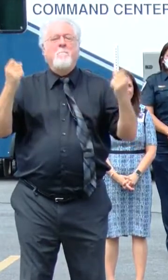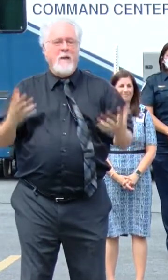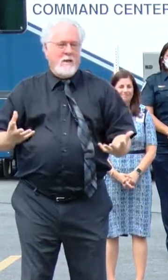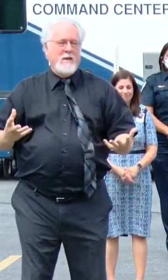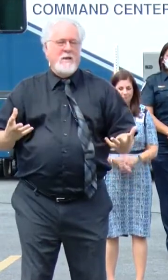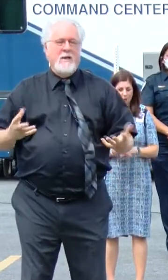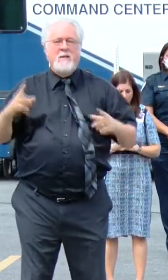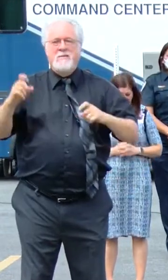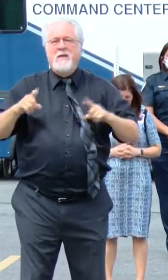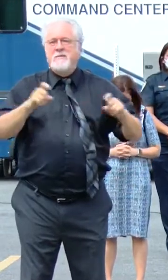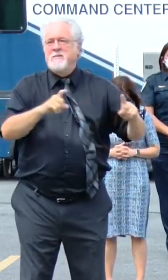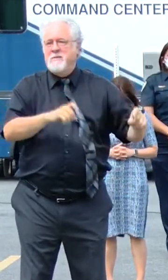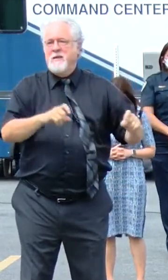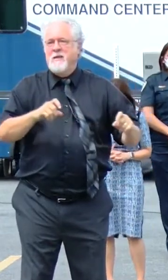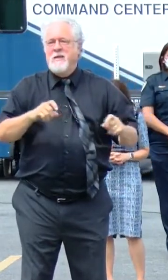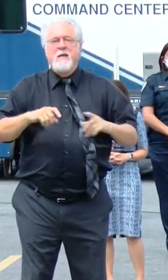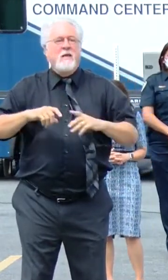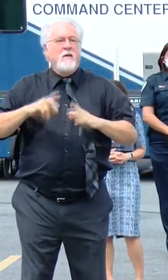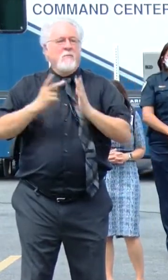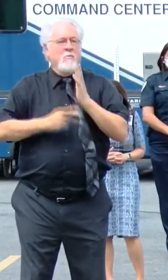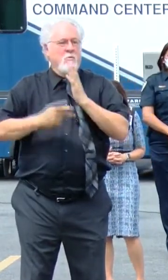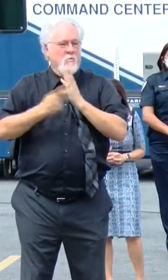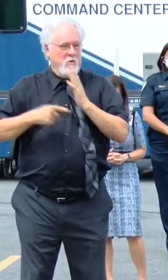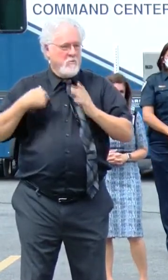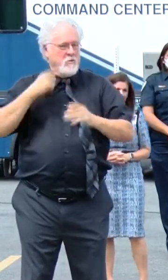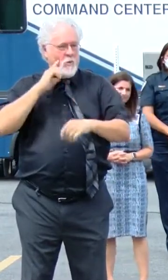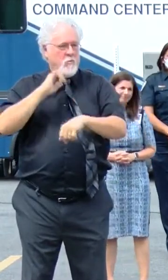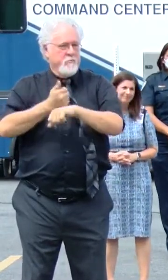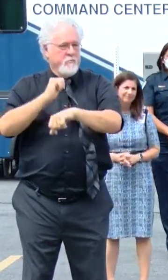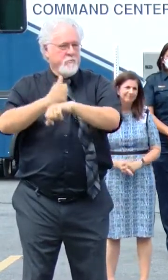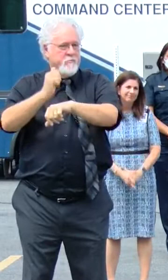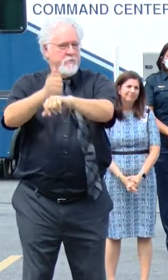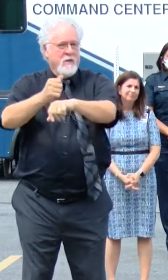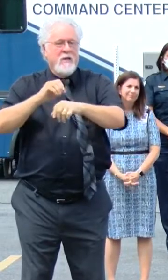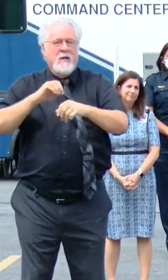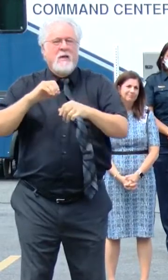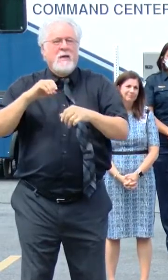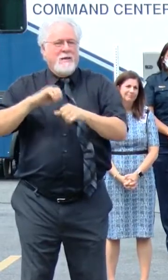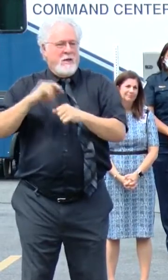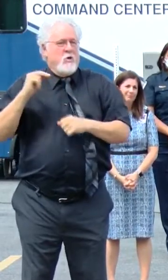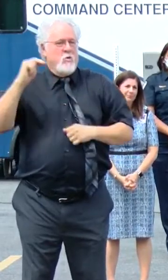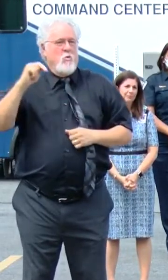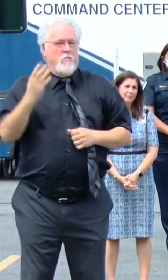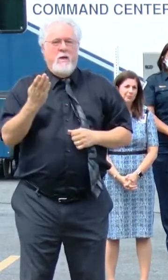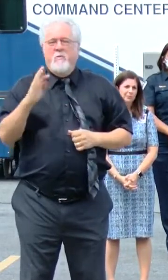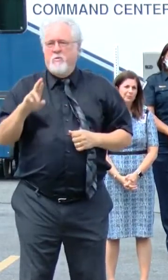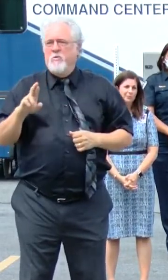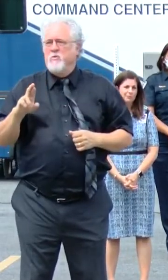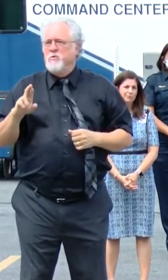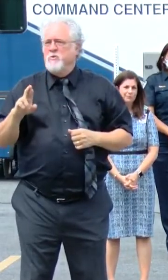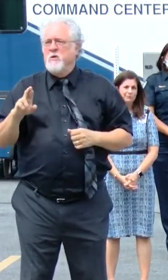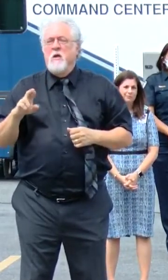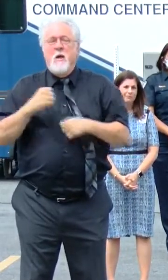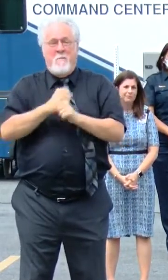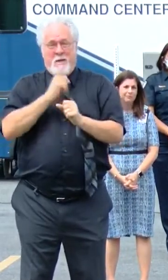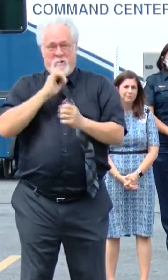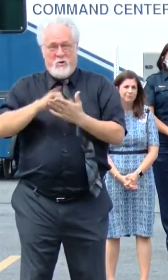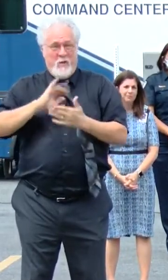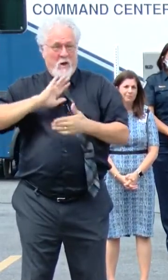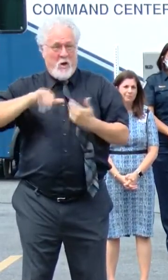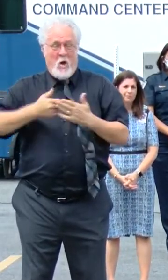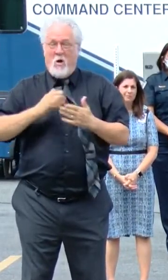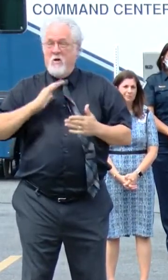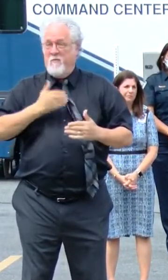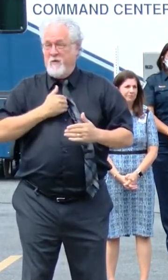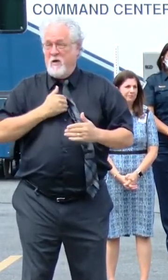testing initiatives that we will do in the northern part of the parish to ensure that all of